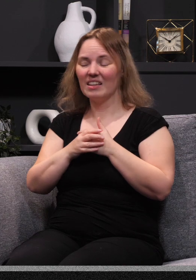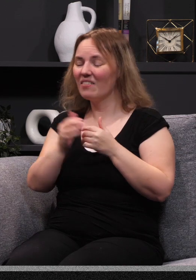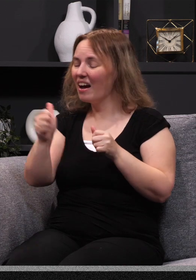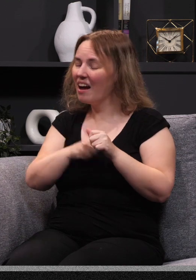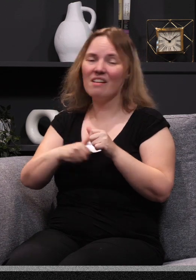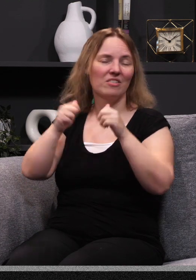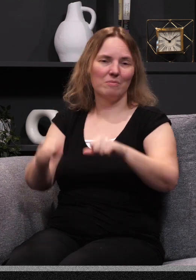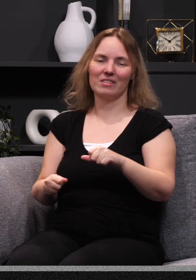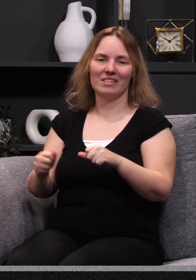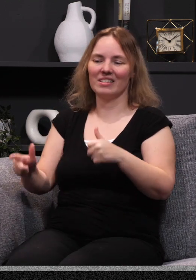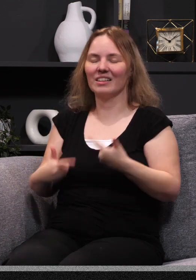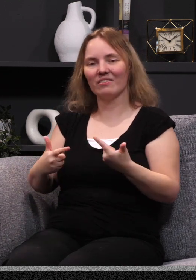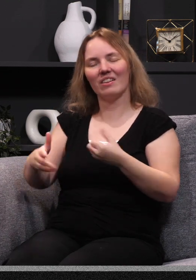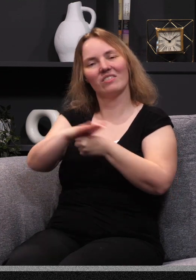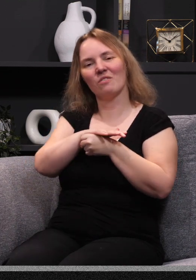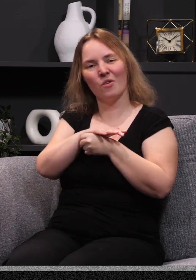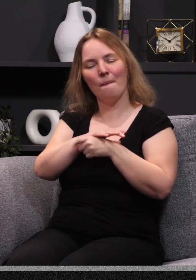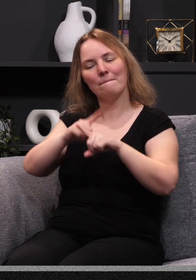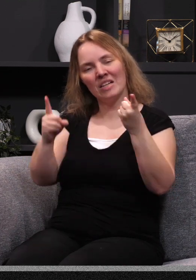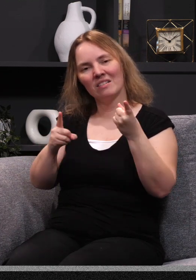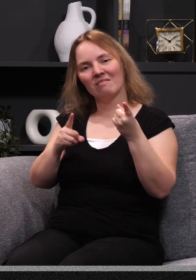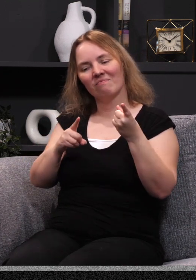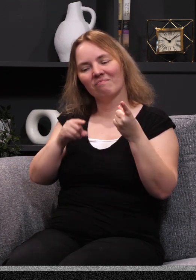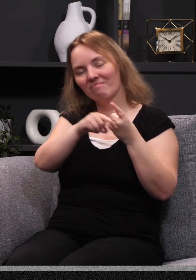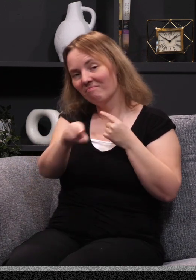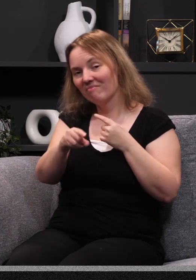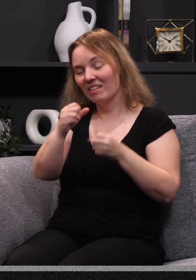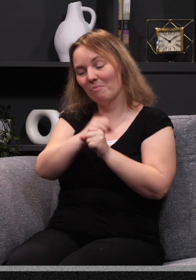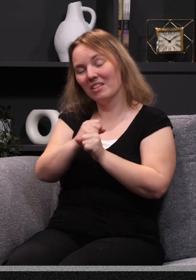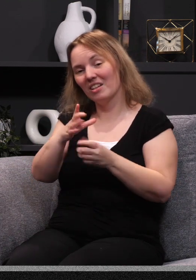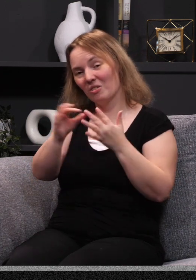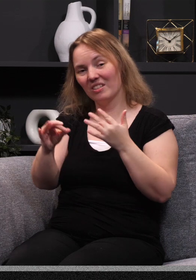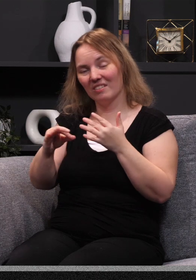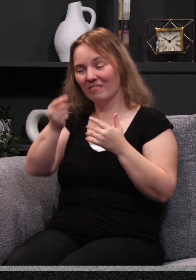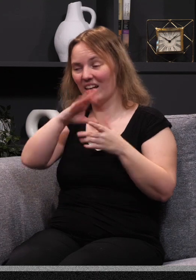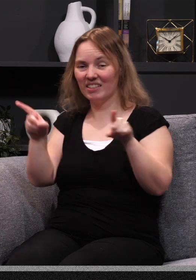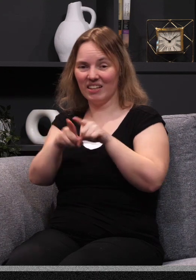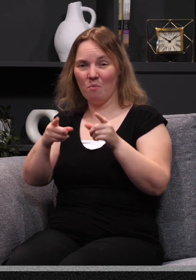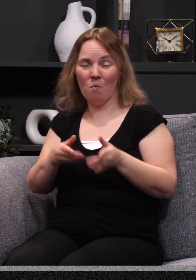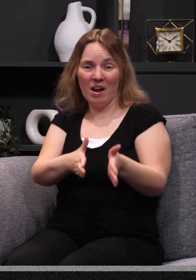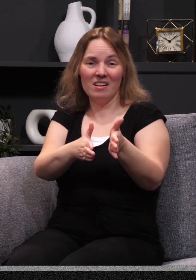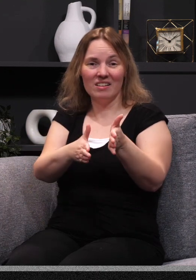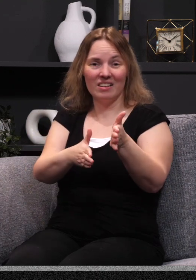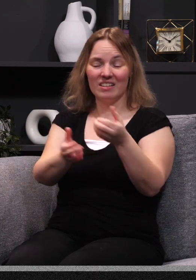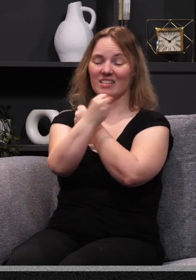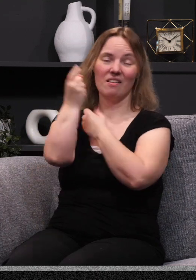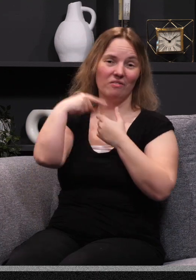ability to be free and whole and to live life to the full, but they've made that choice. And God is the same way in his love toward us. So we need to